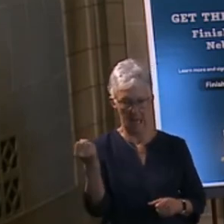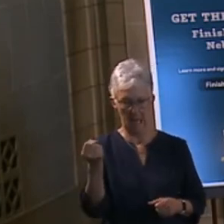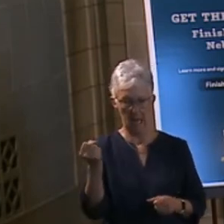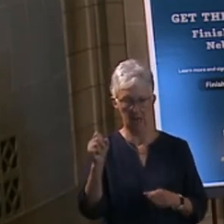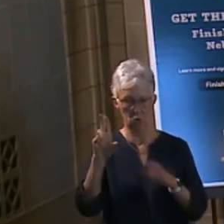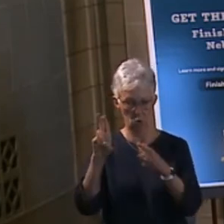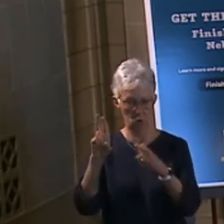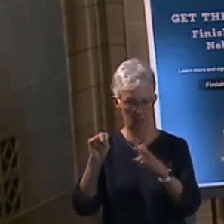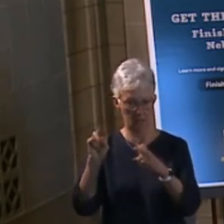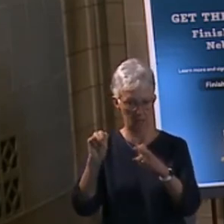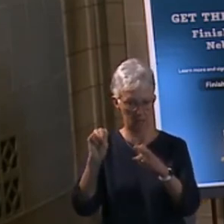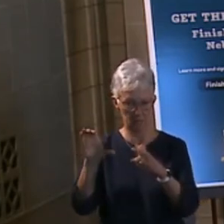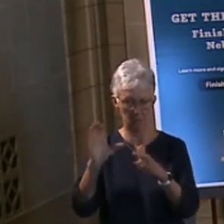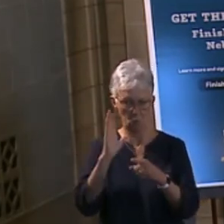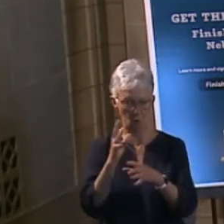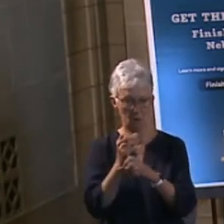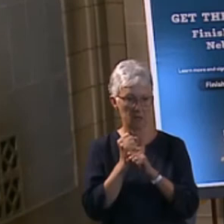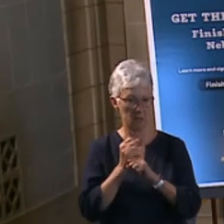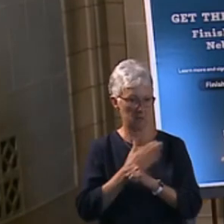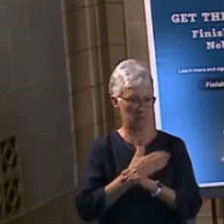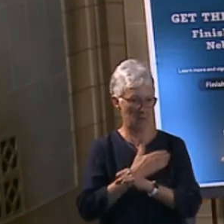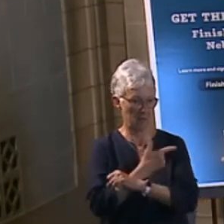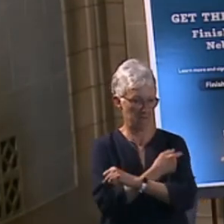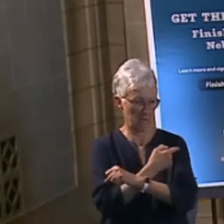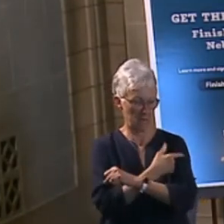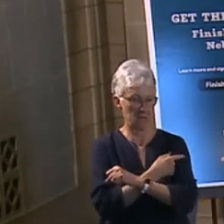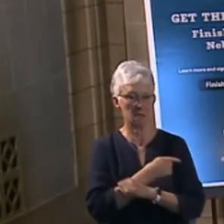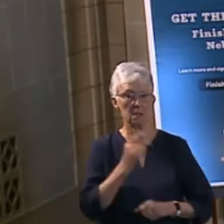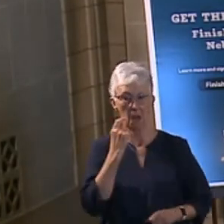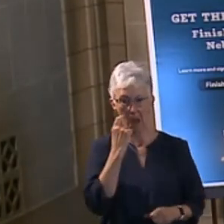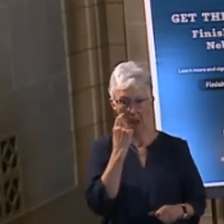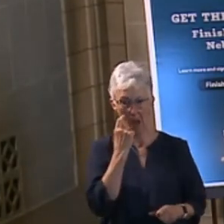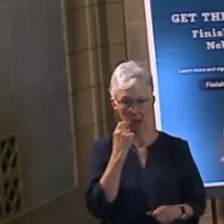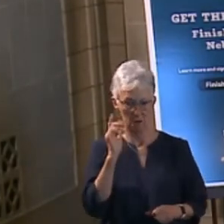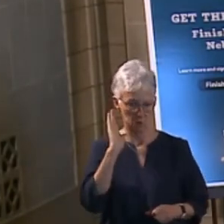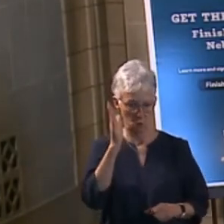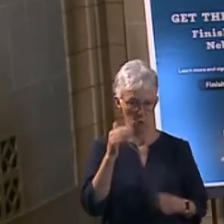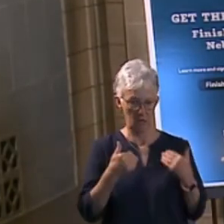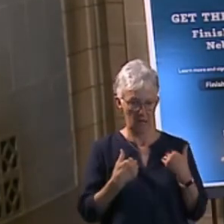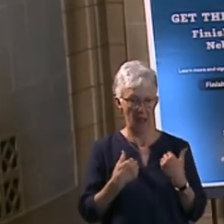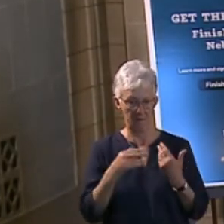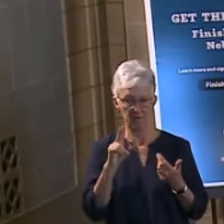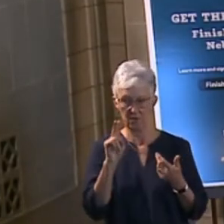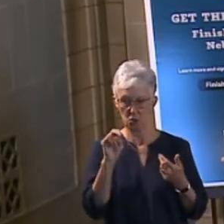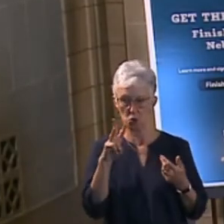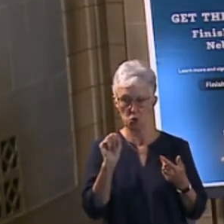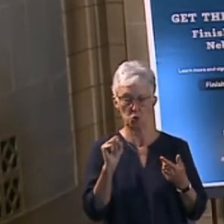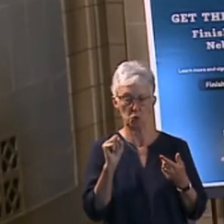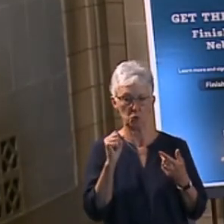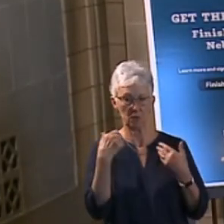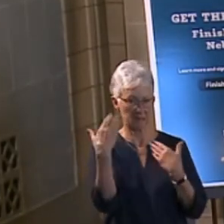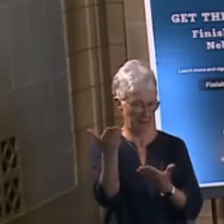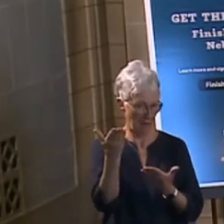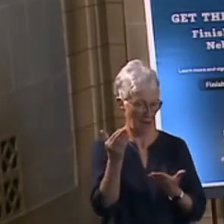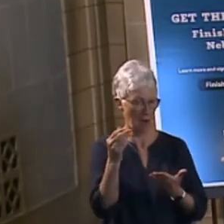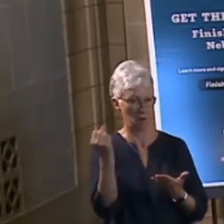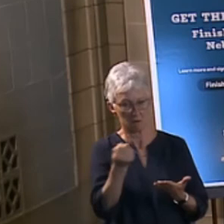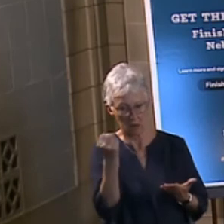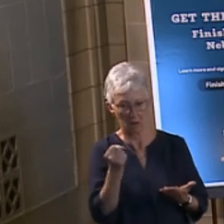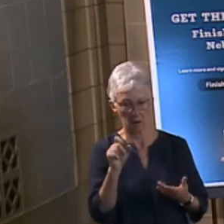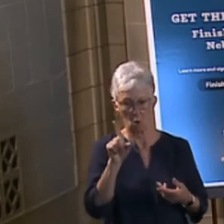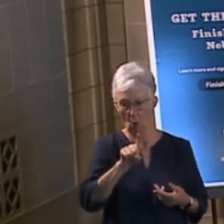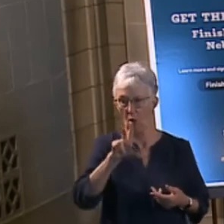UNMC to get my vaccine. And so, we will actually do a press availability Saturday at 1.30 when I'm getting my first shot of the